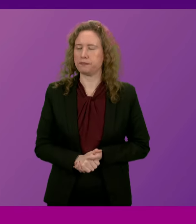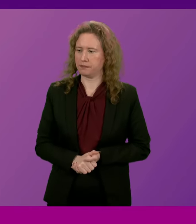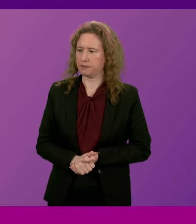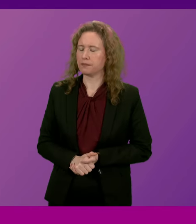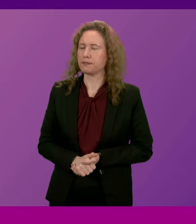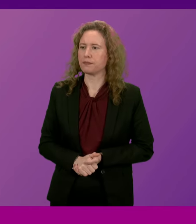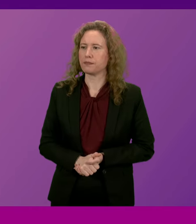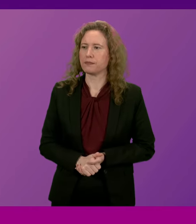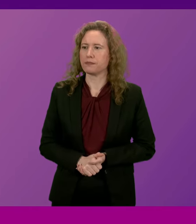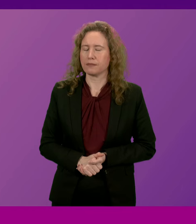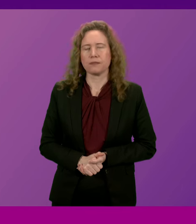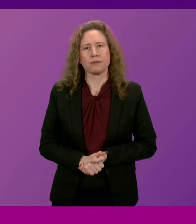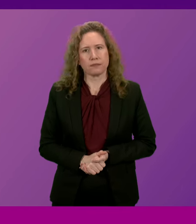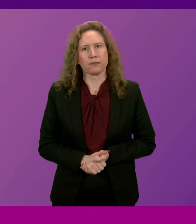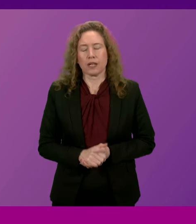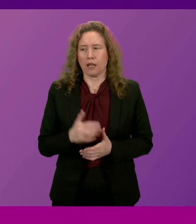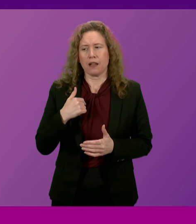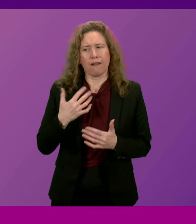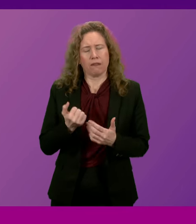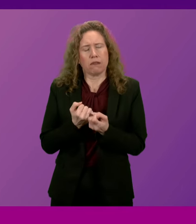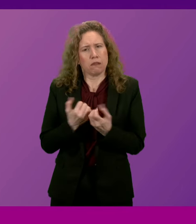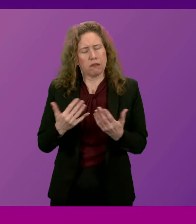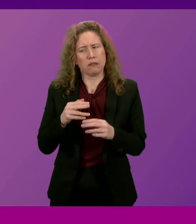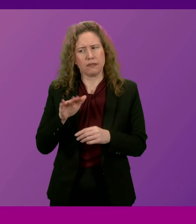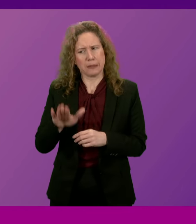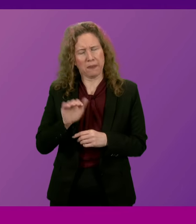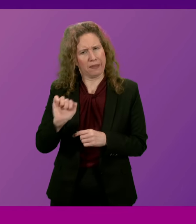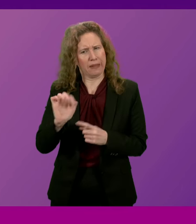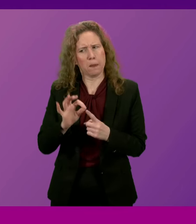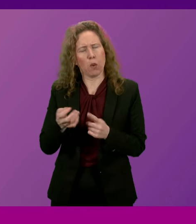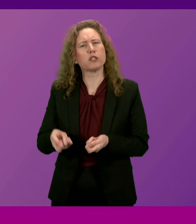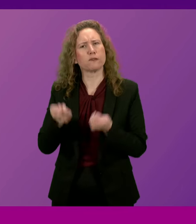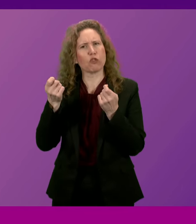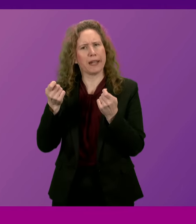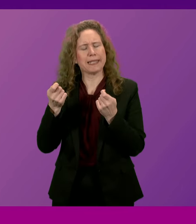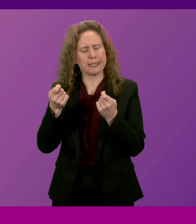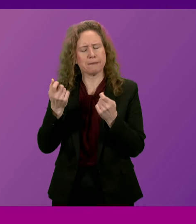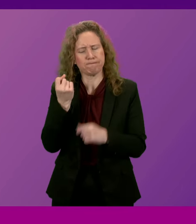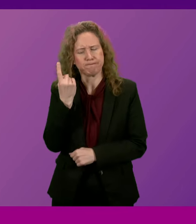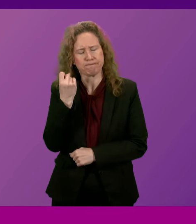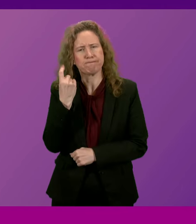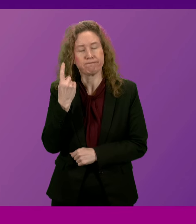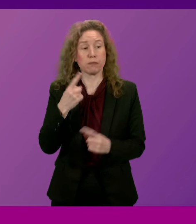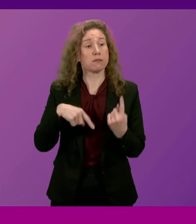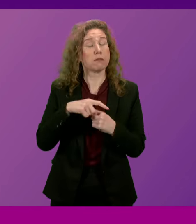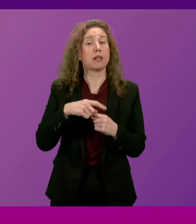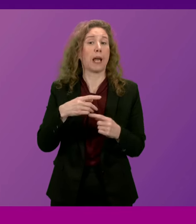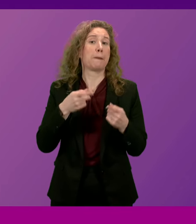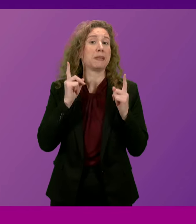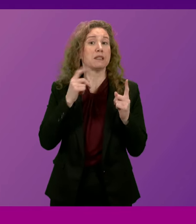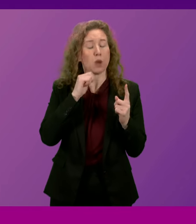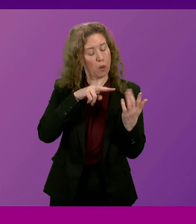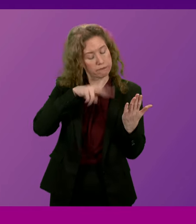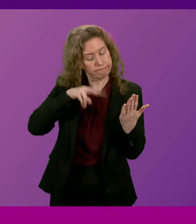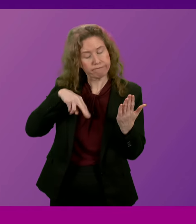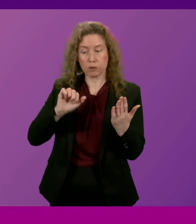PRE vicevers I have a great deal of sympathy in the point that Mr Ross has raised with me today and ministers will look carefully at the